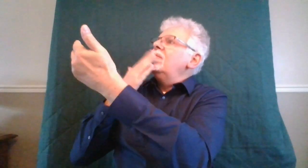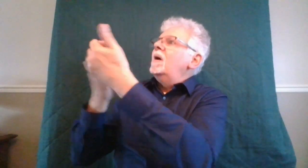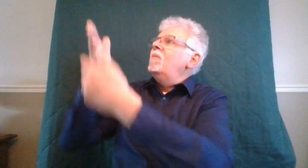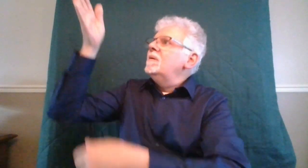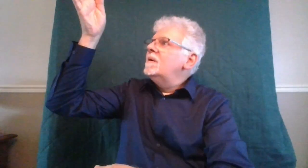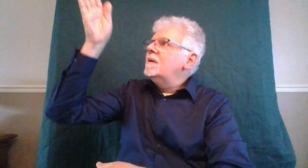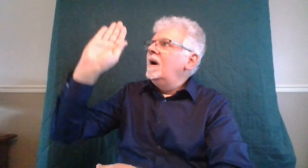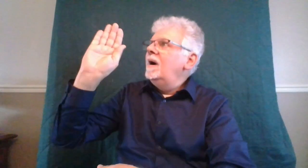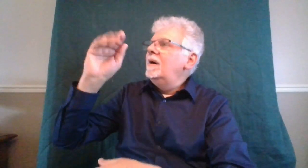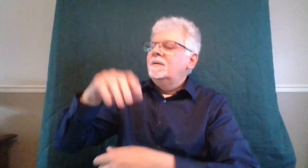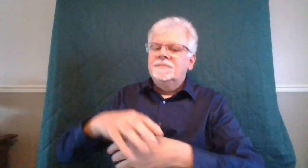Thanks be to God.